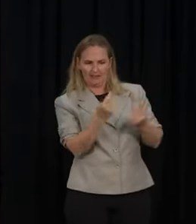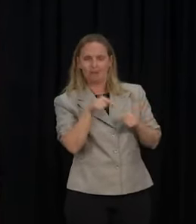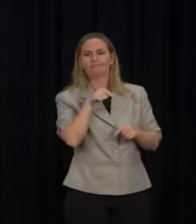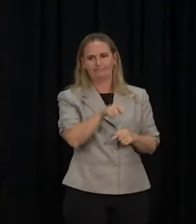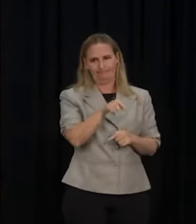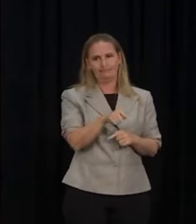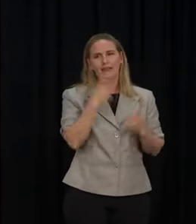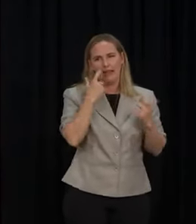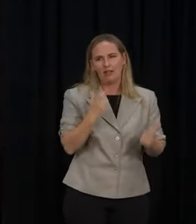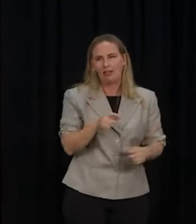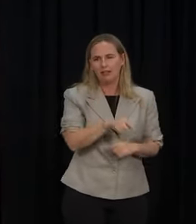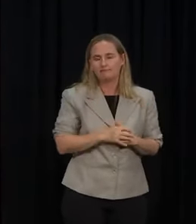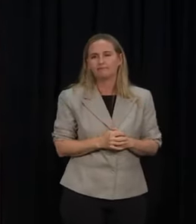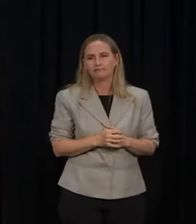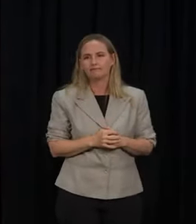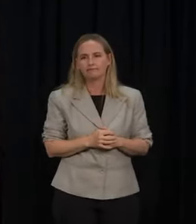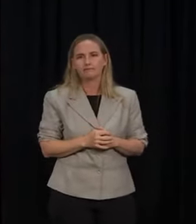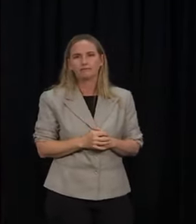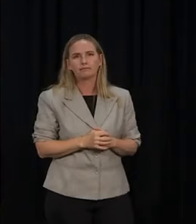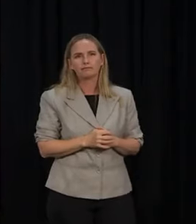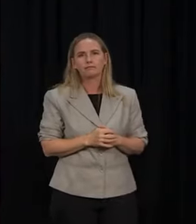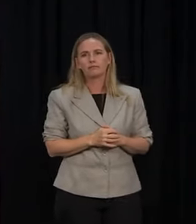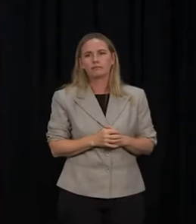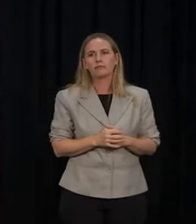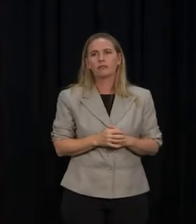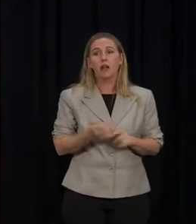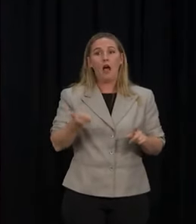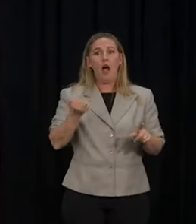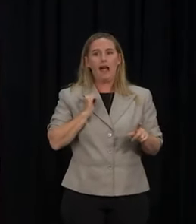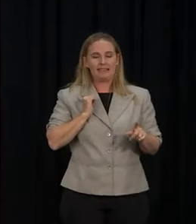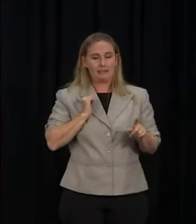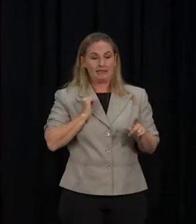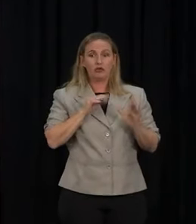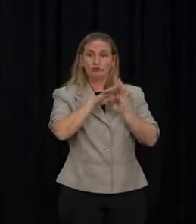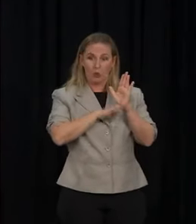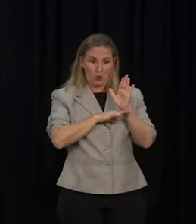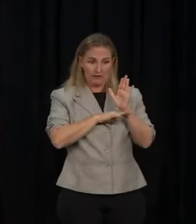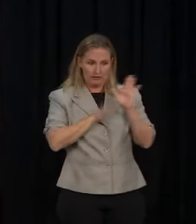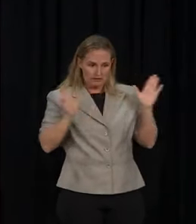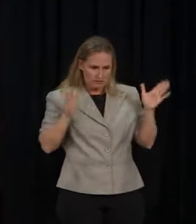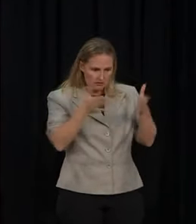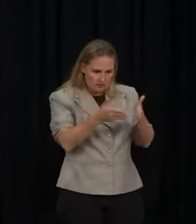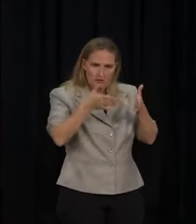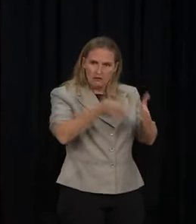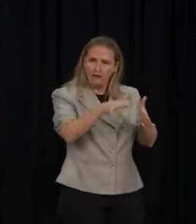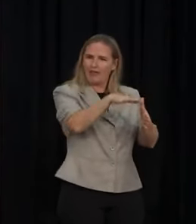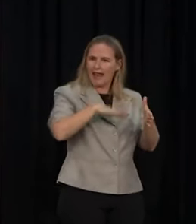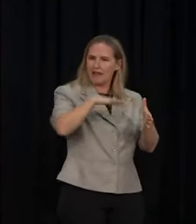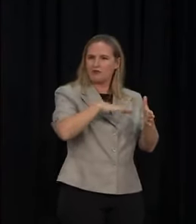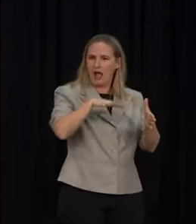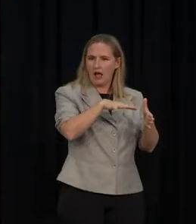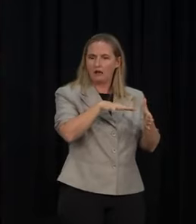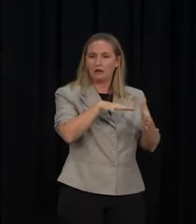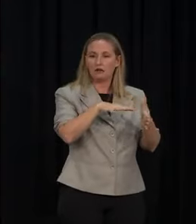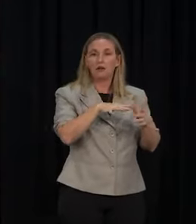and so my expectation is that we'll see a real narrowing of where we use mandates again once we come through a peak,